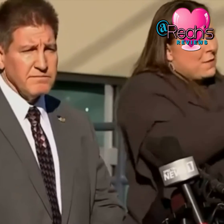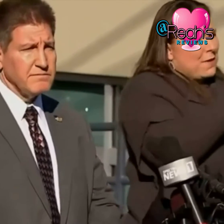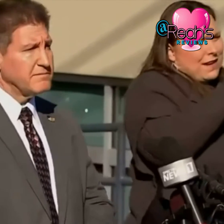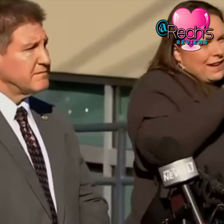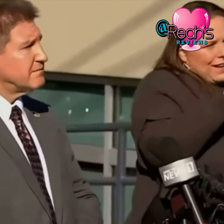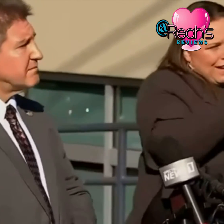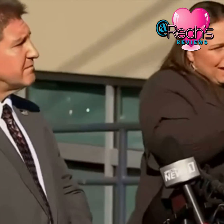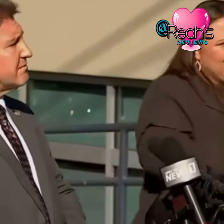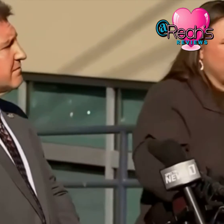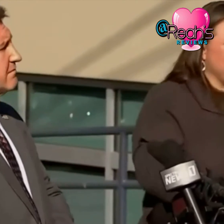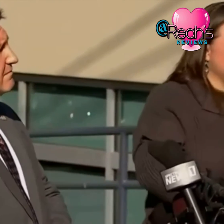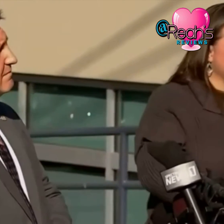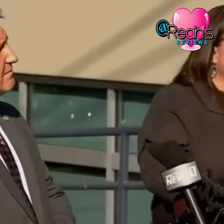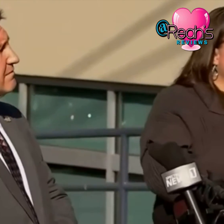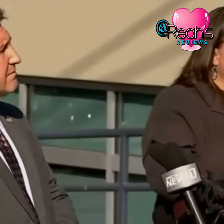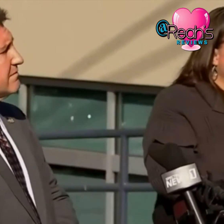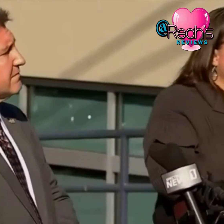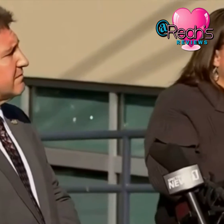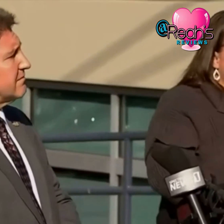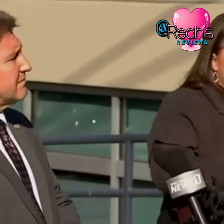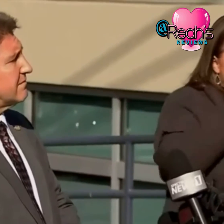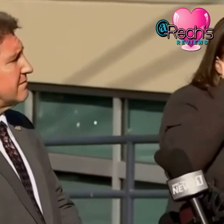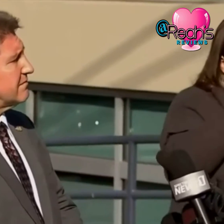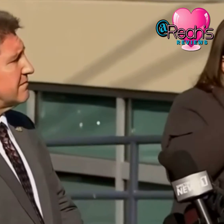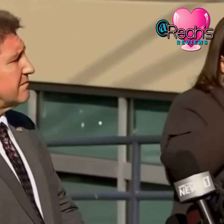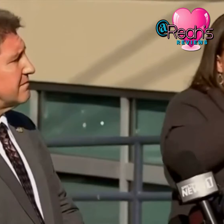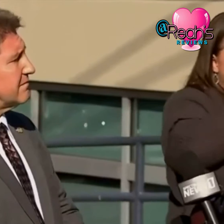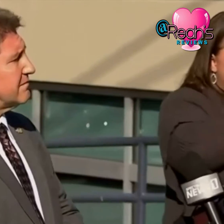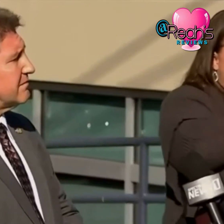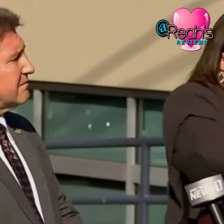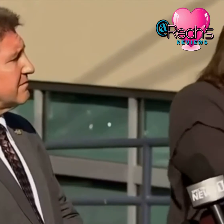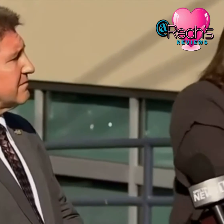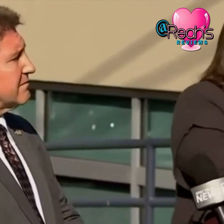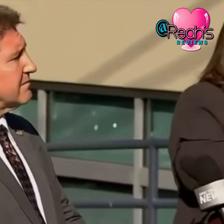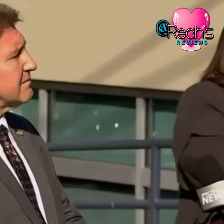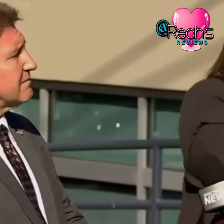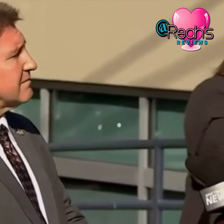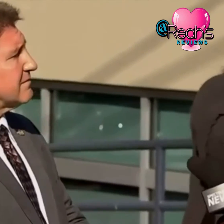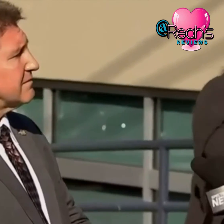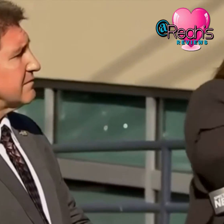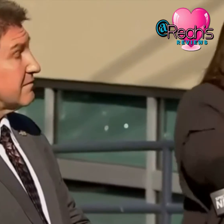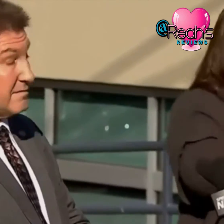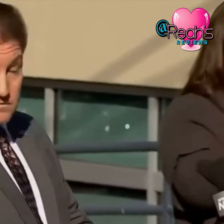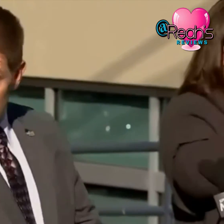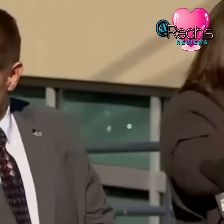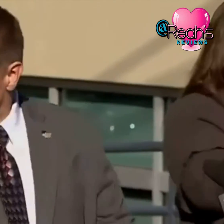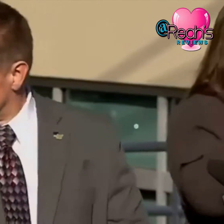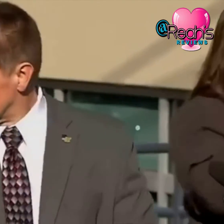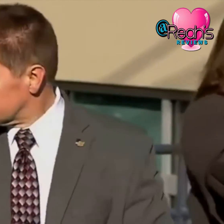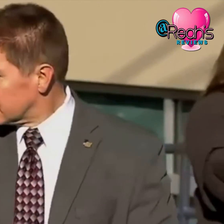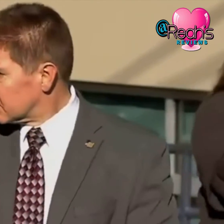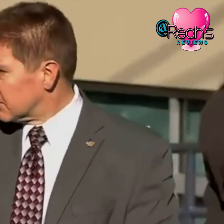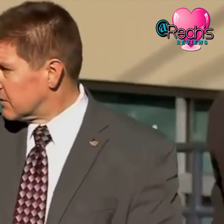that's a